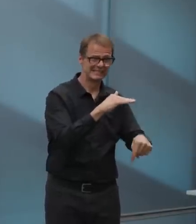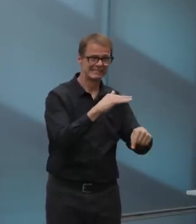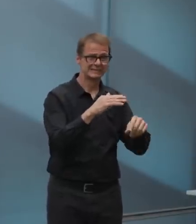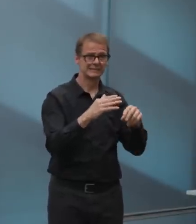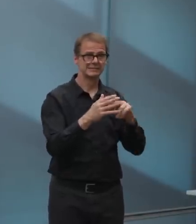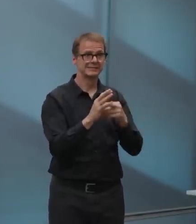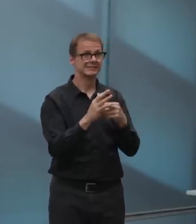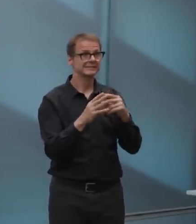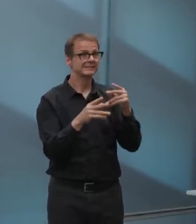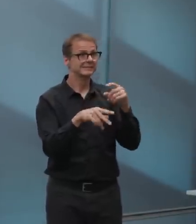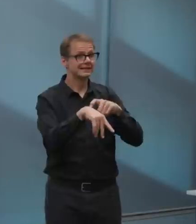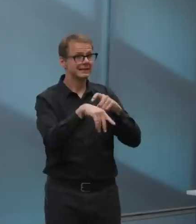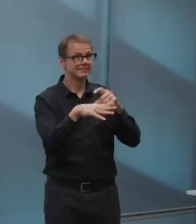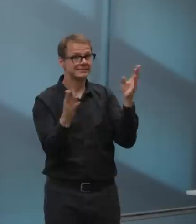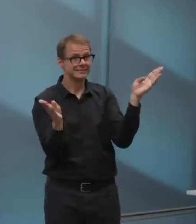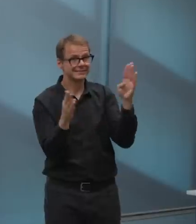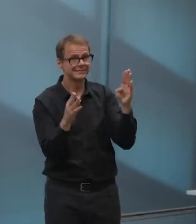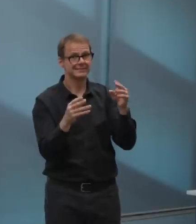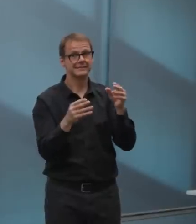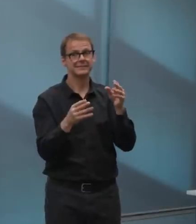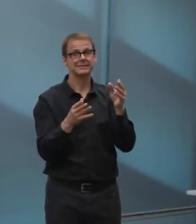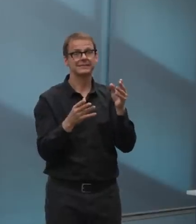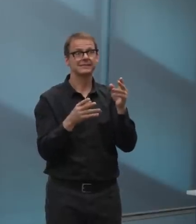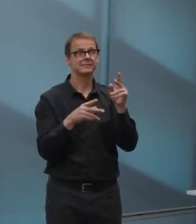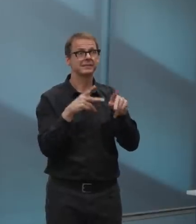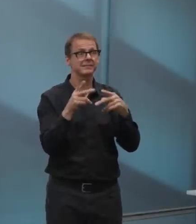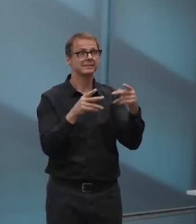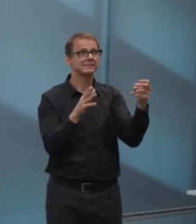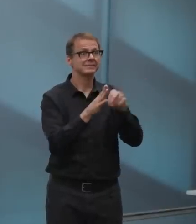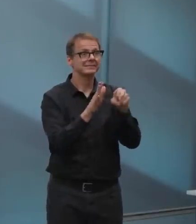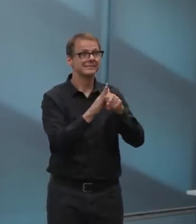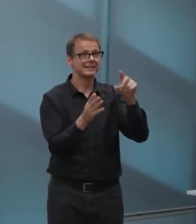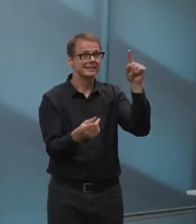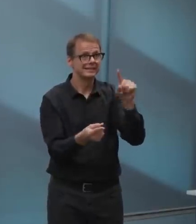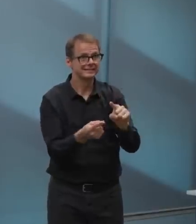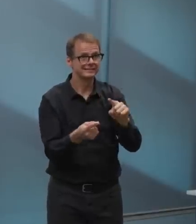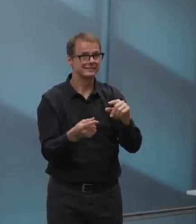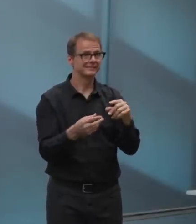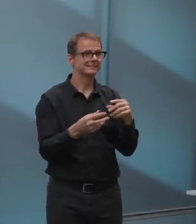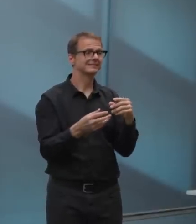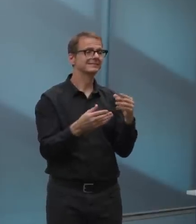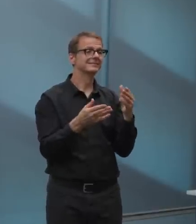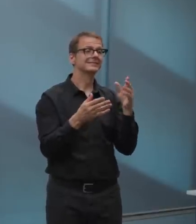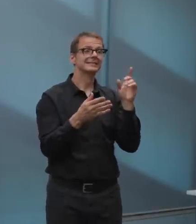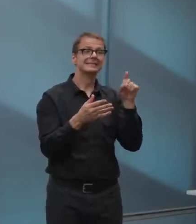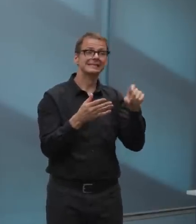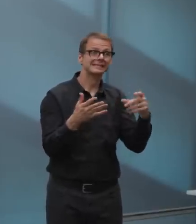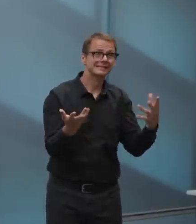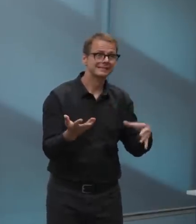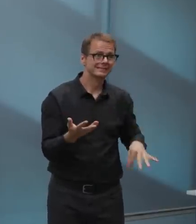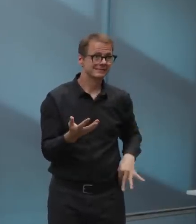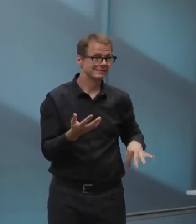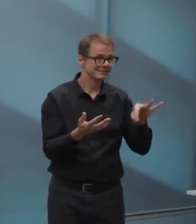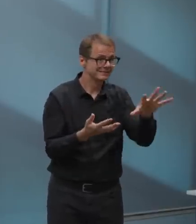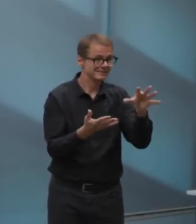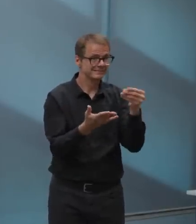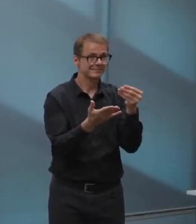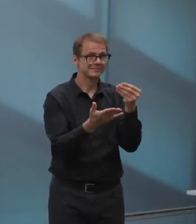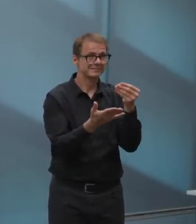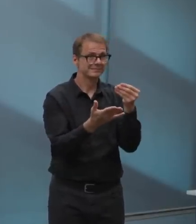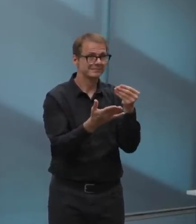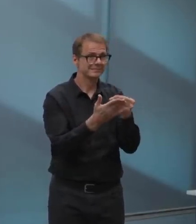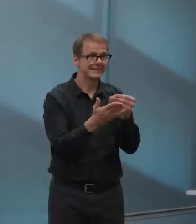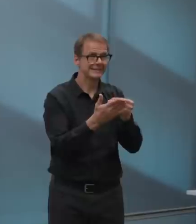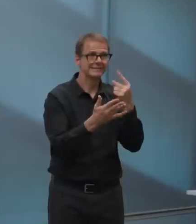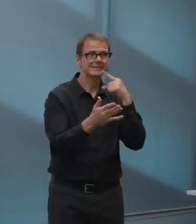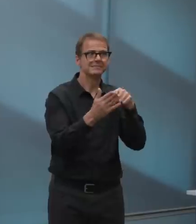a $7 million structural deficit in transit before I start adding buses back to support physical distancing. What I don't